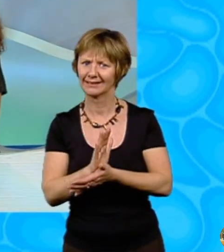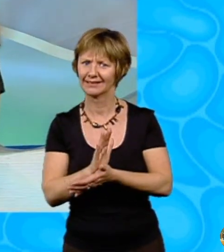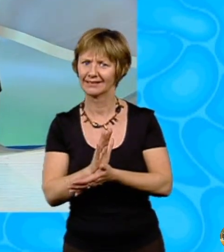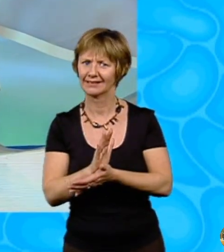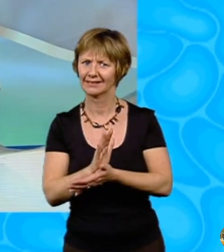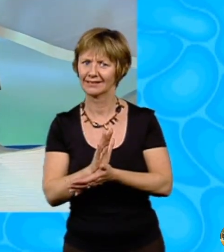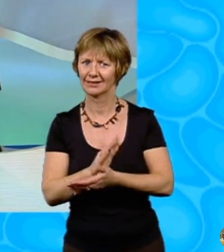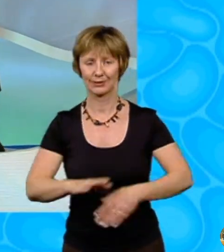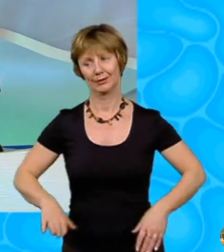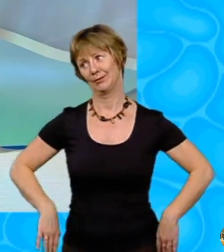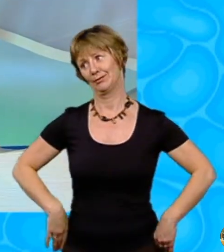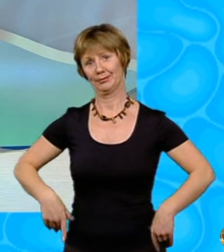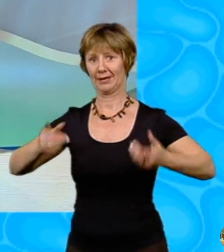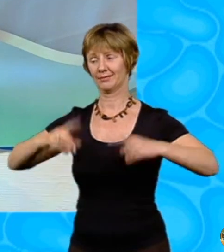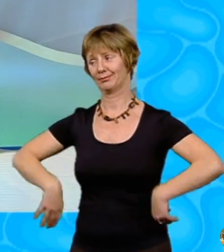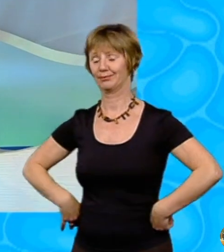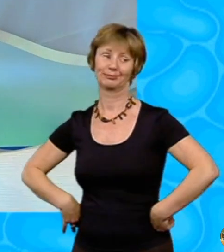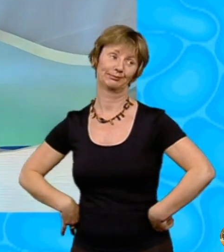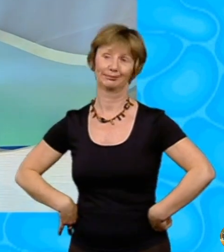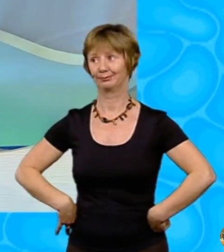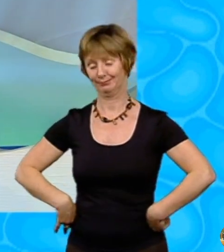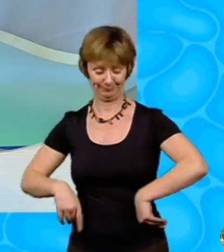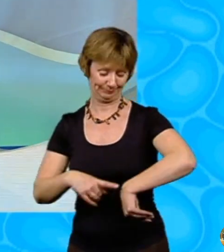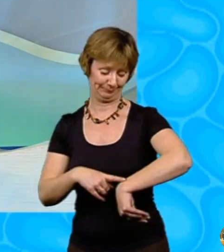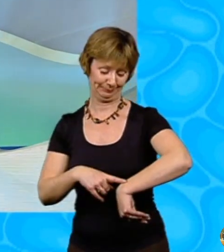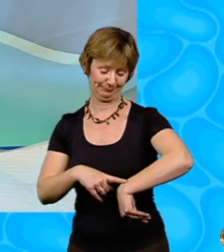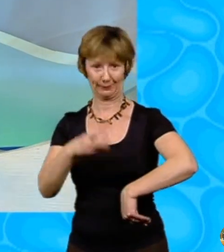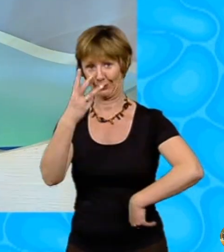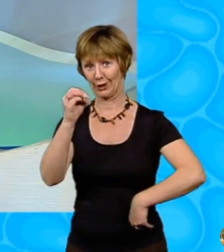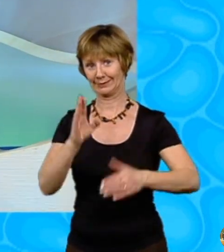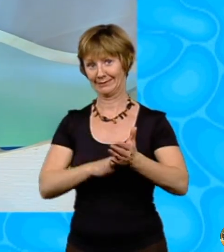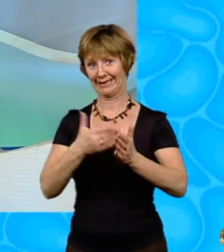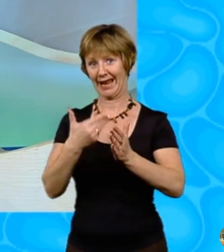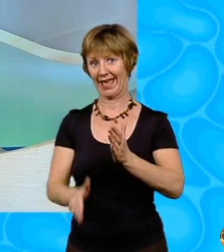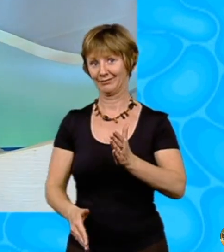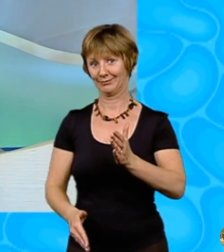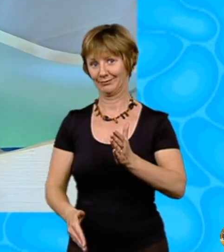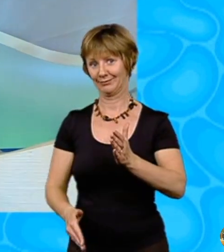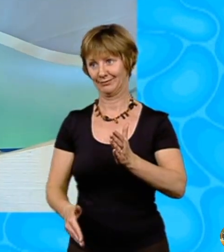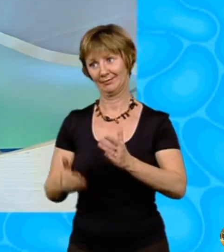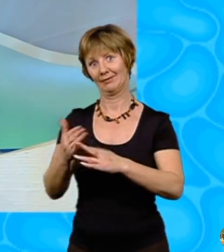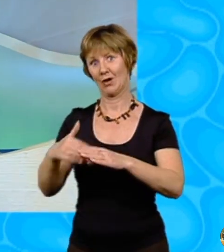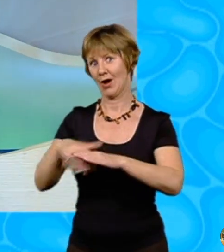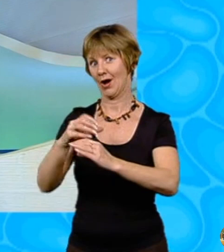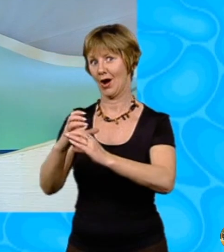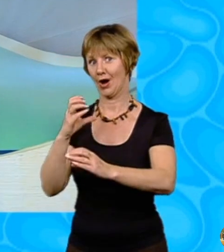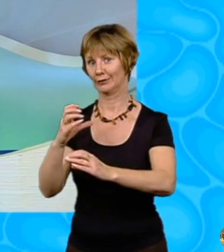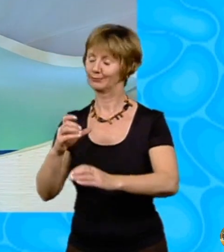Well, we've got about thirty minutes before we have to set off, so why not? Mrs Spratt surprised us all by saying.